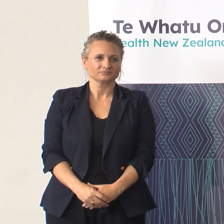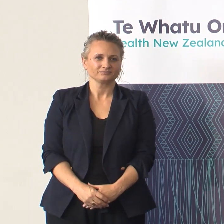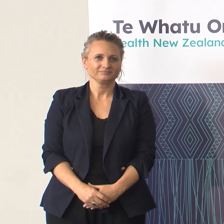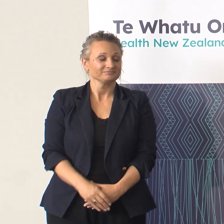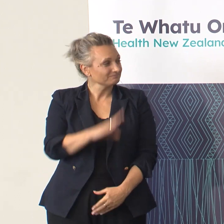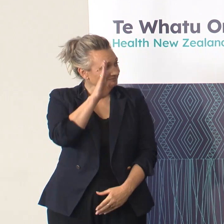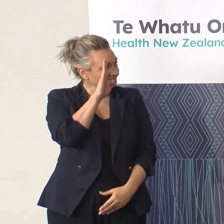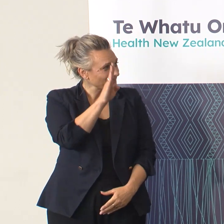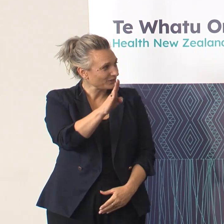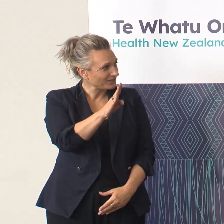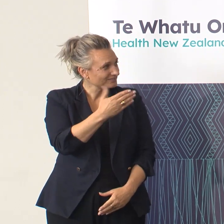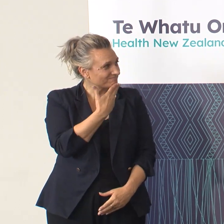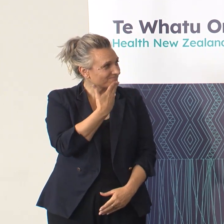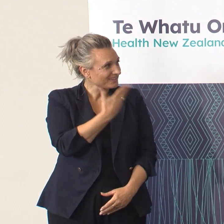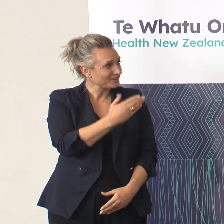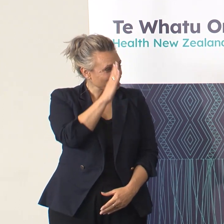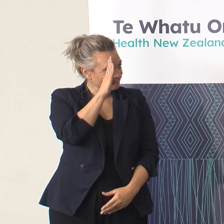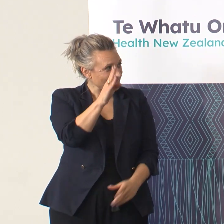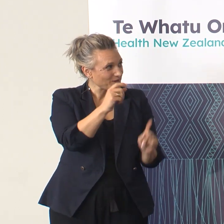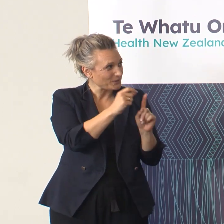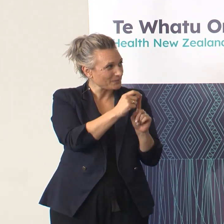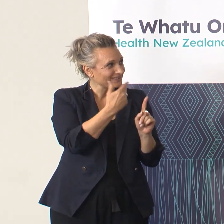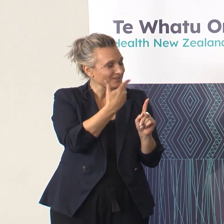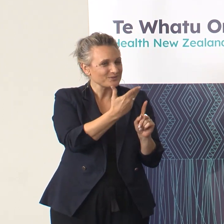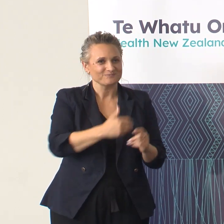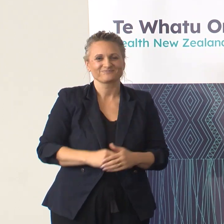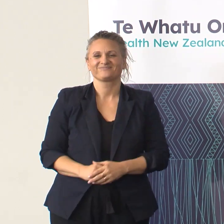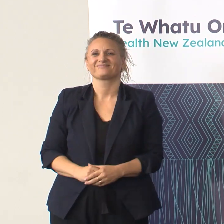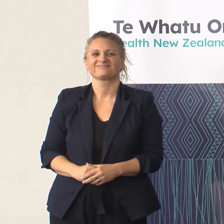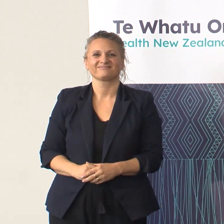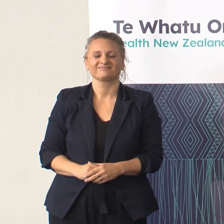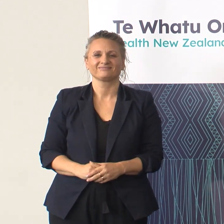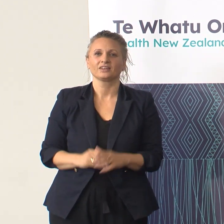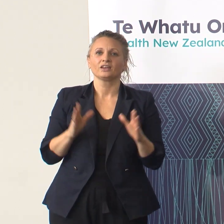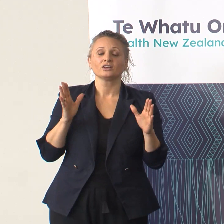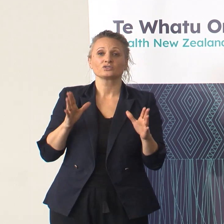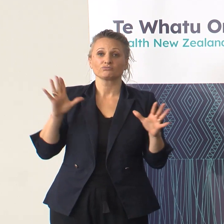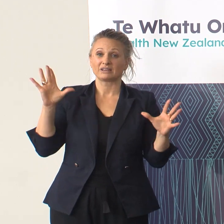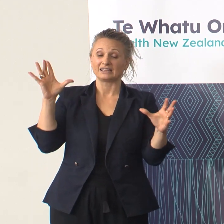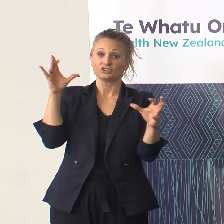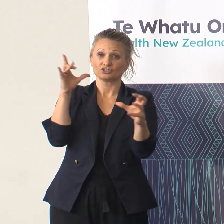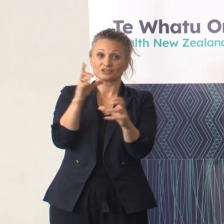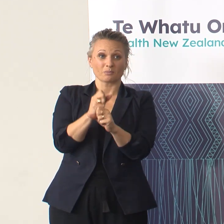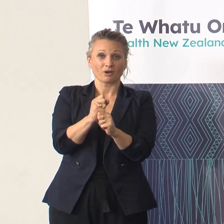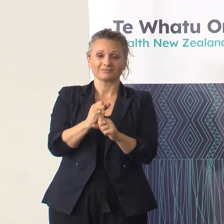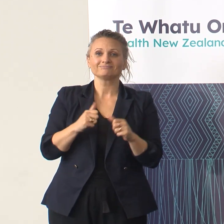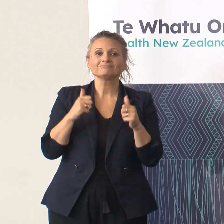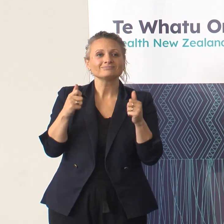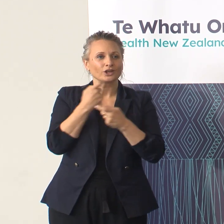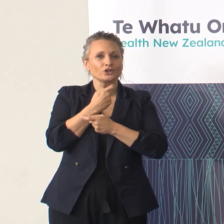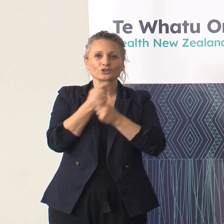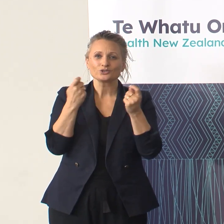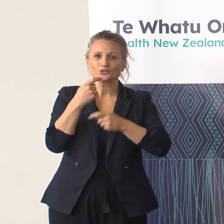Kia ora, Riana and Pete. Thank you. So in summary, there is some good news on the COVID